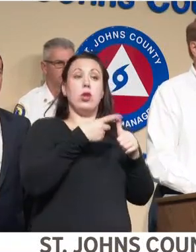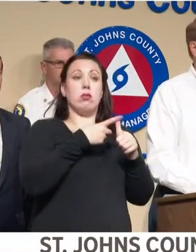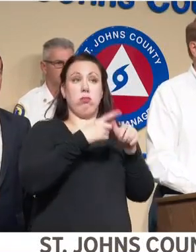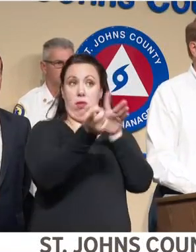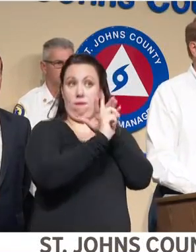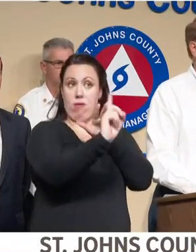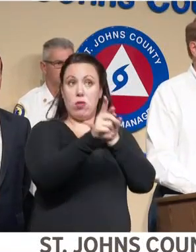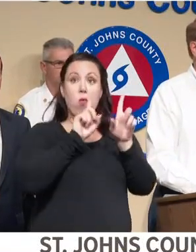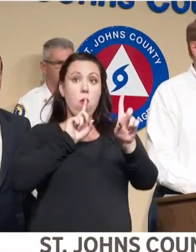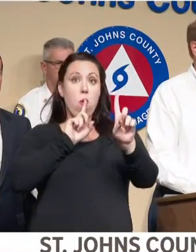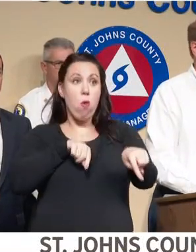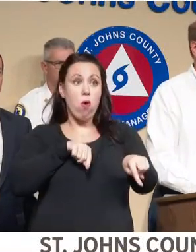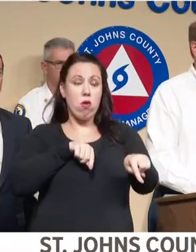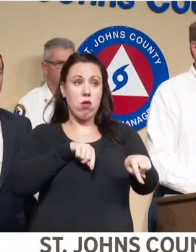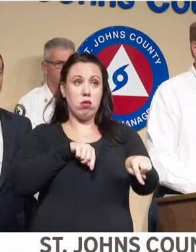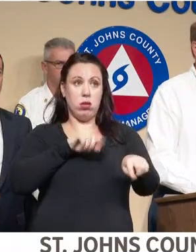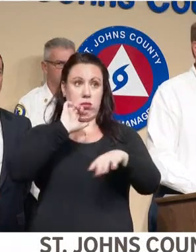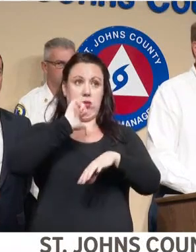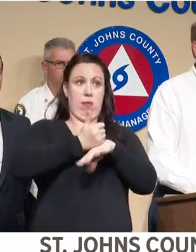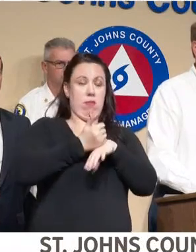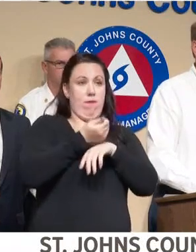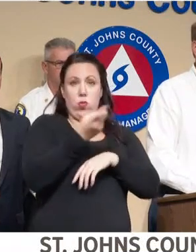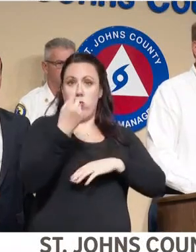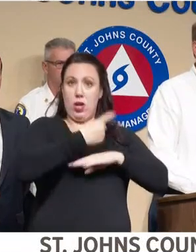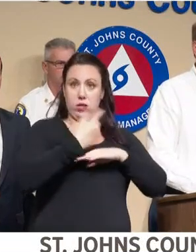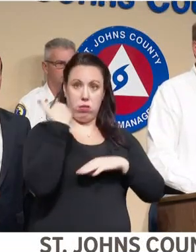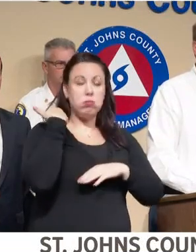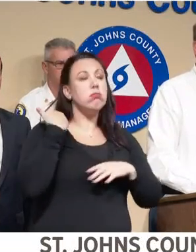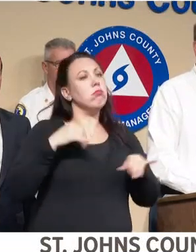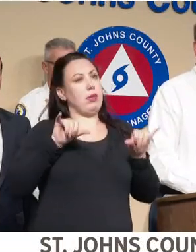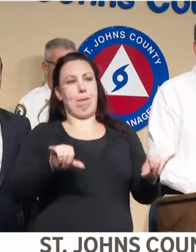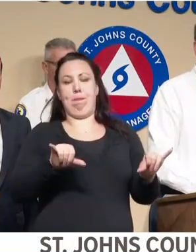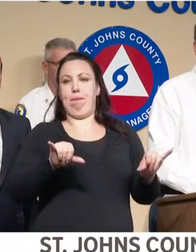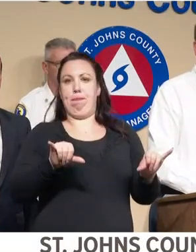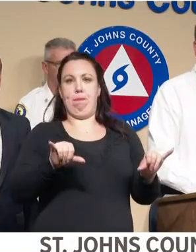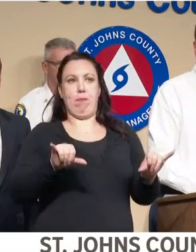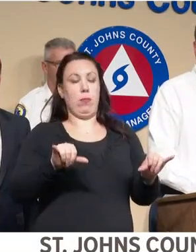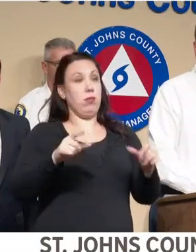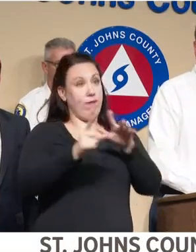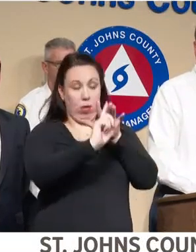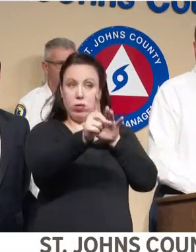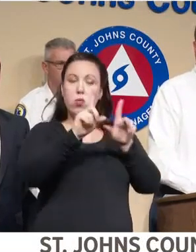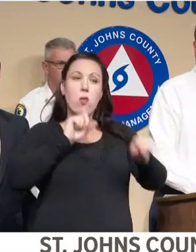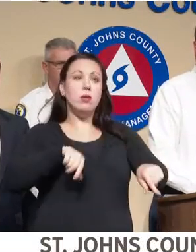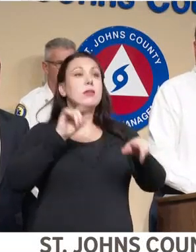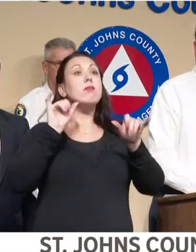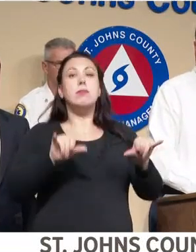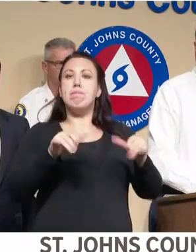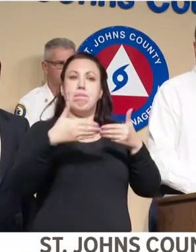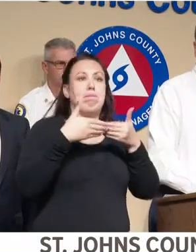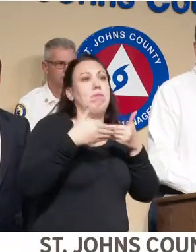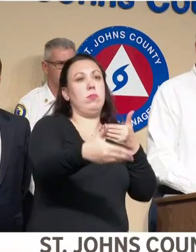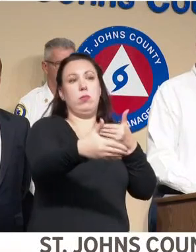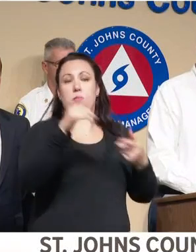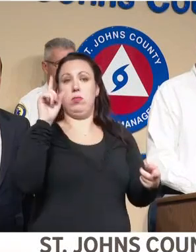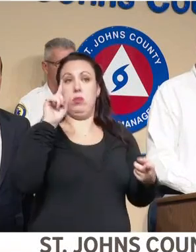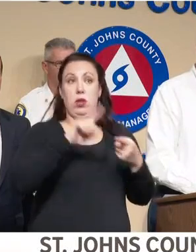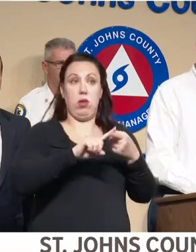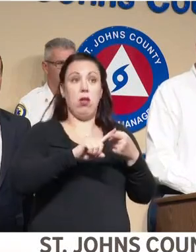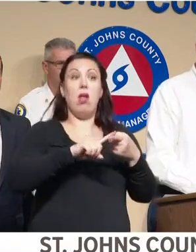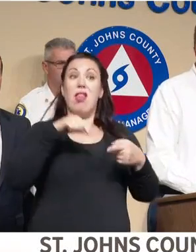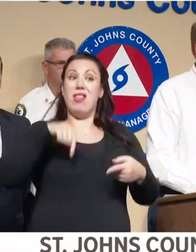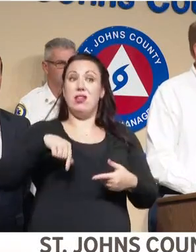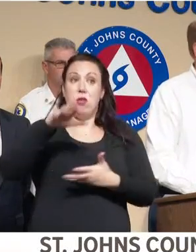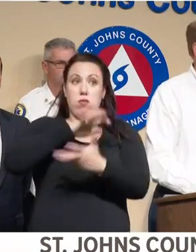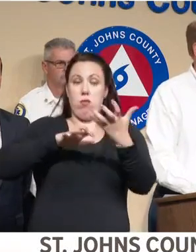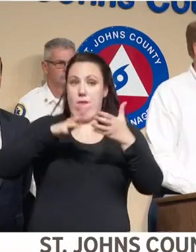evacuation order that was issued several days ago remains in effect and will remain in effect throughout the duration of this storm.